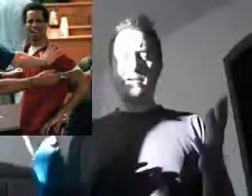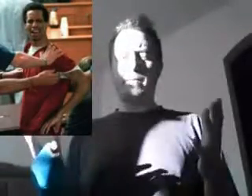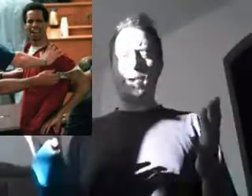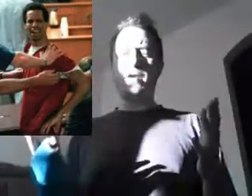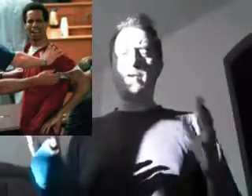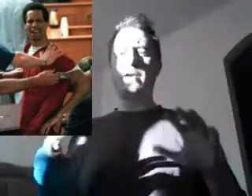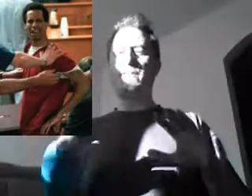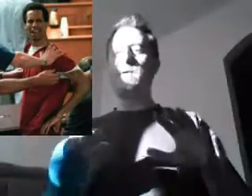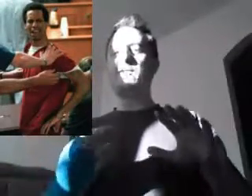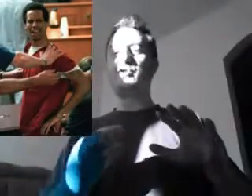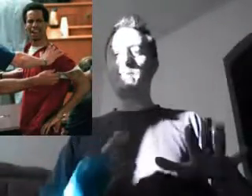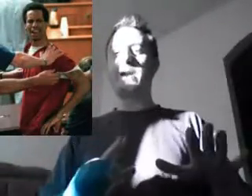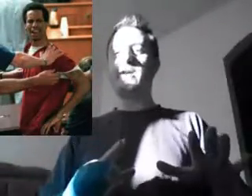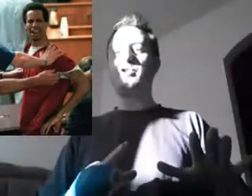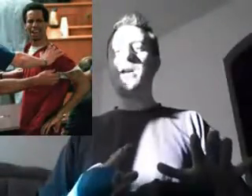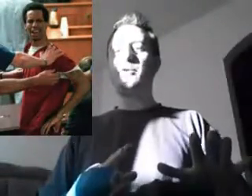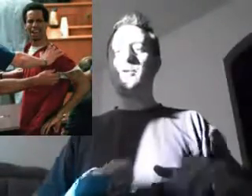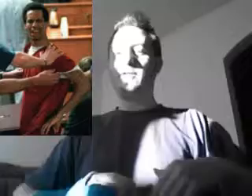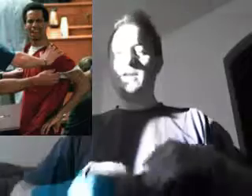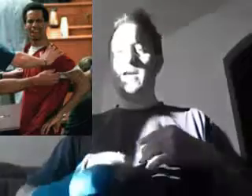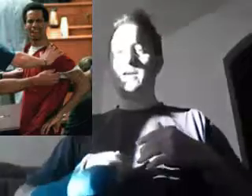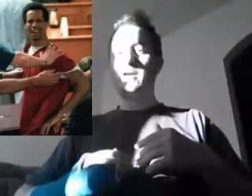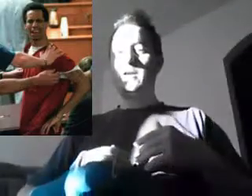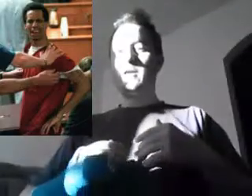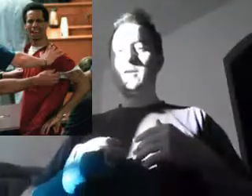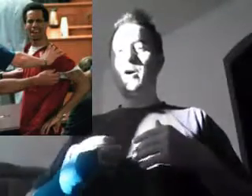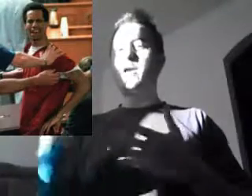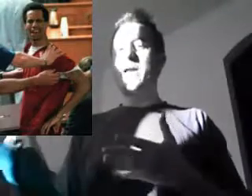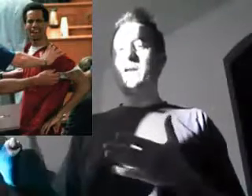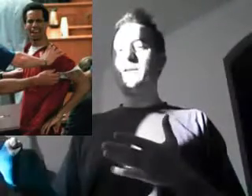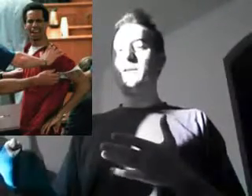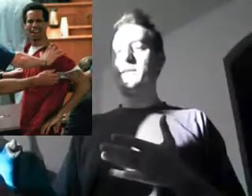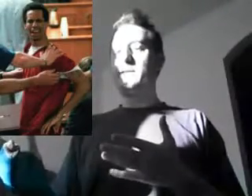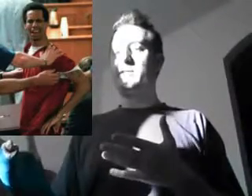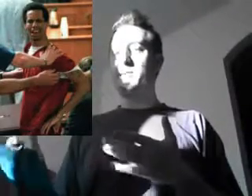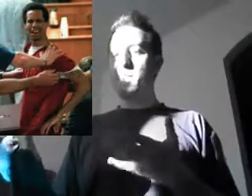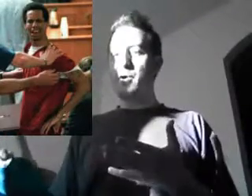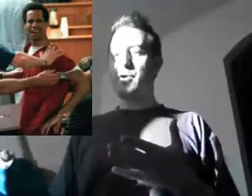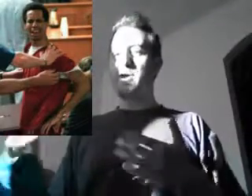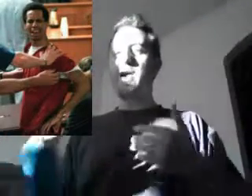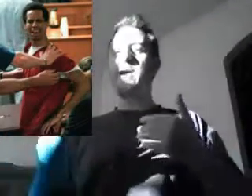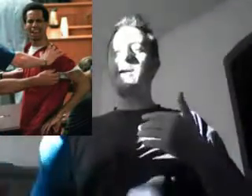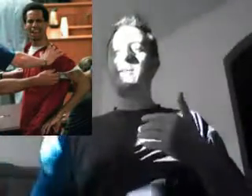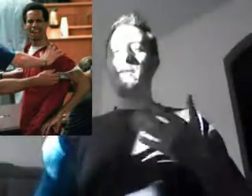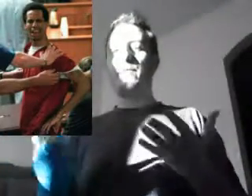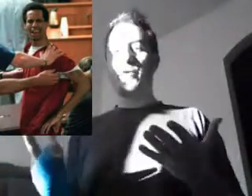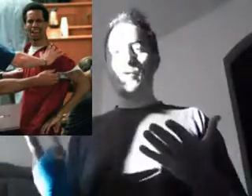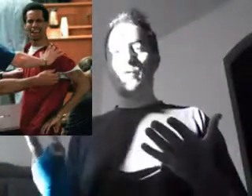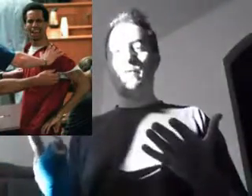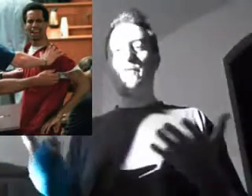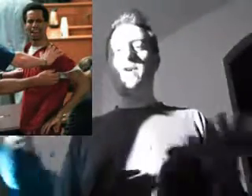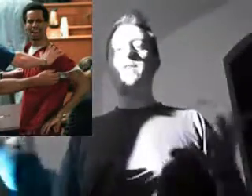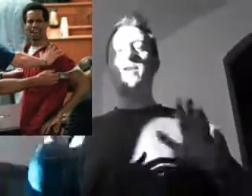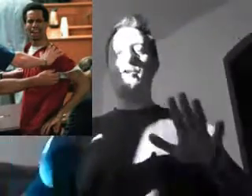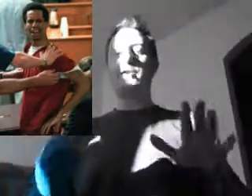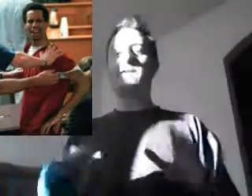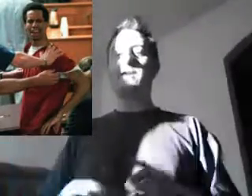apparently if you have a traumatic childhood, then that automatically leads to murder and therefore you're forgiven and you're given